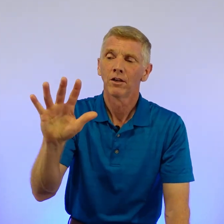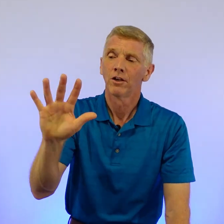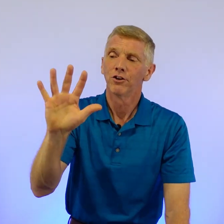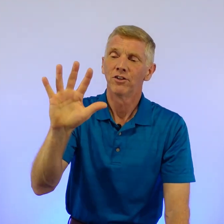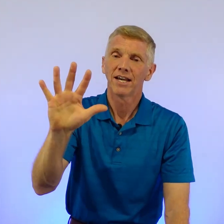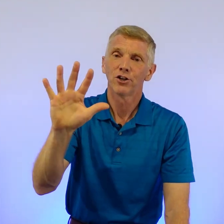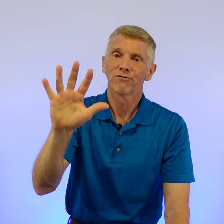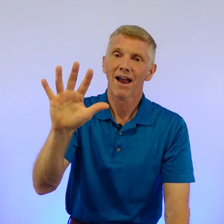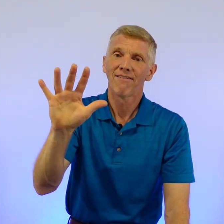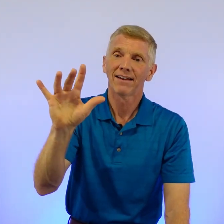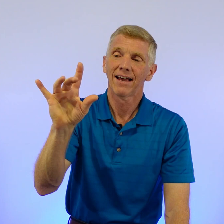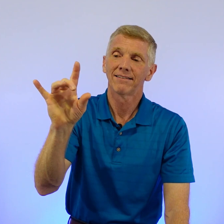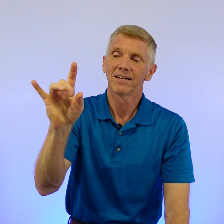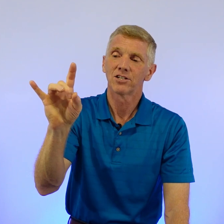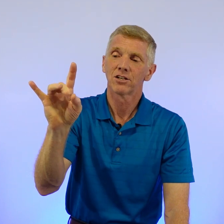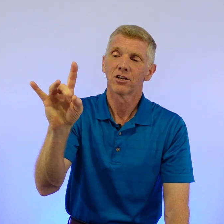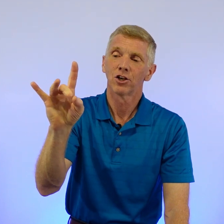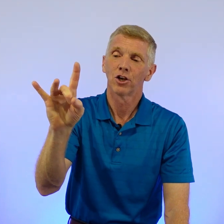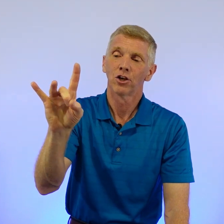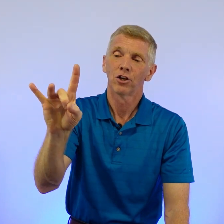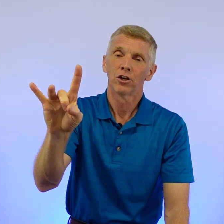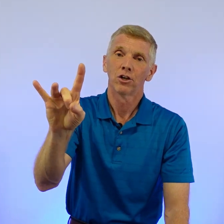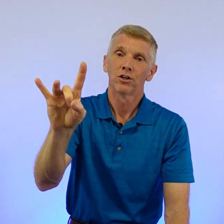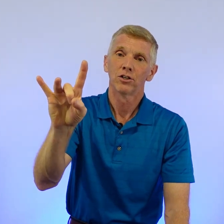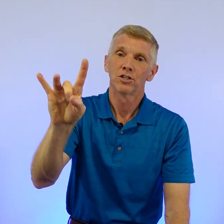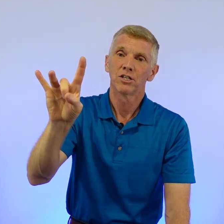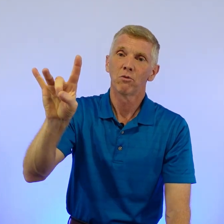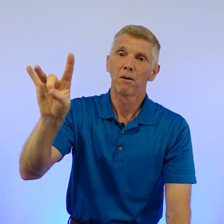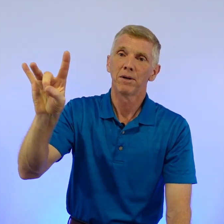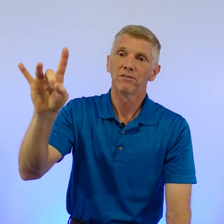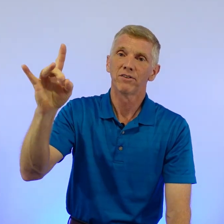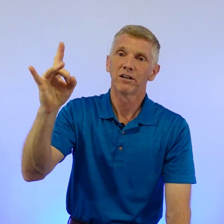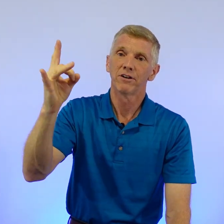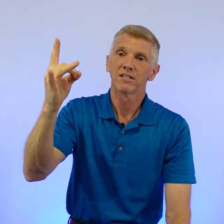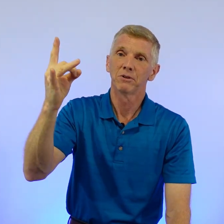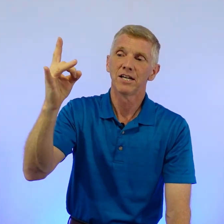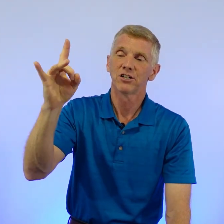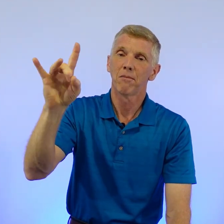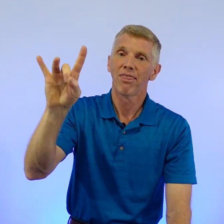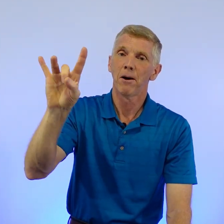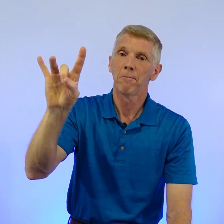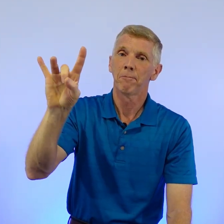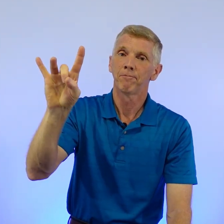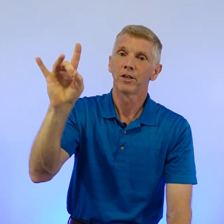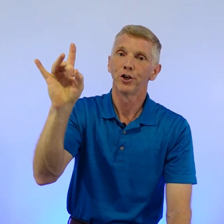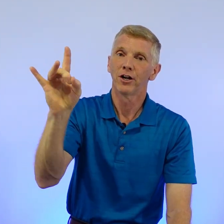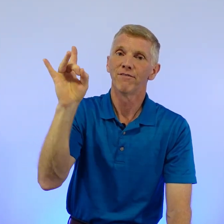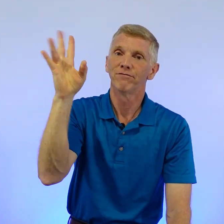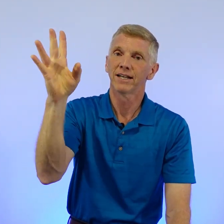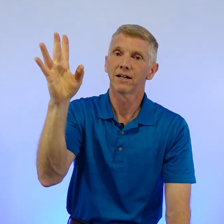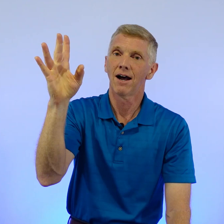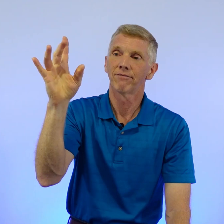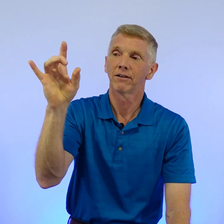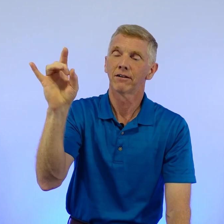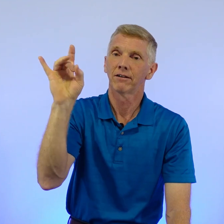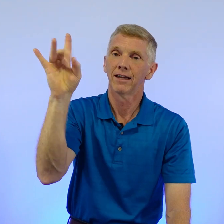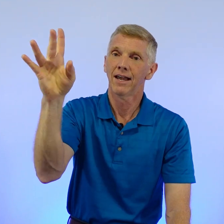You're taking your five hand like this. See where my middle finger is in relation to my thumb? You're going to flick it off, okay?